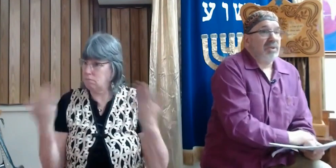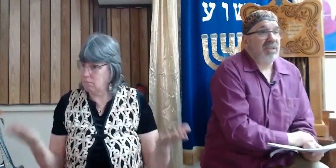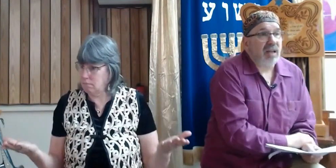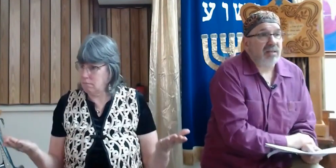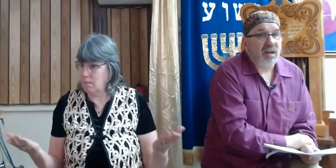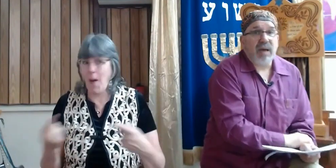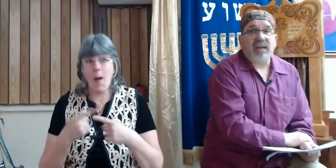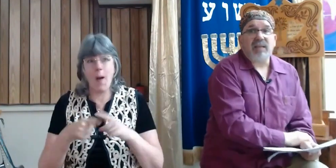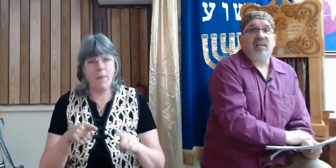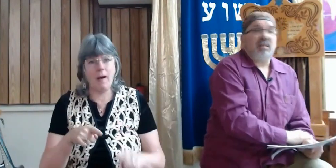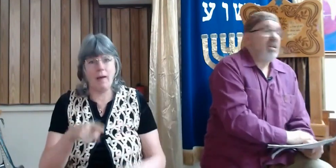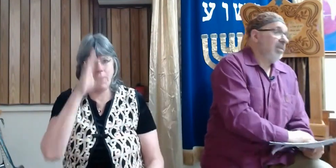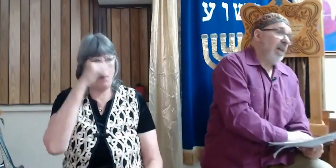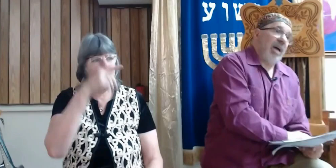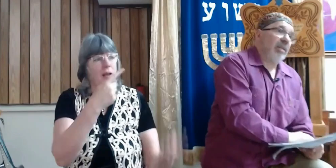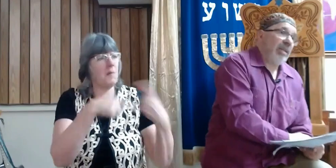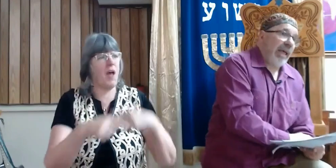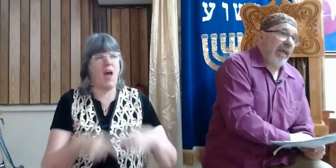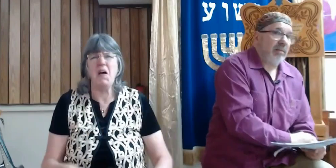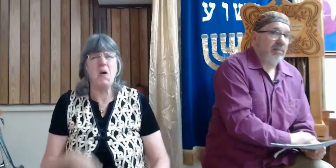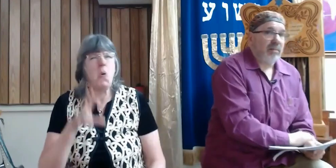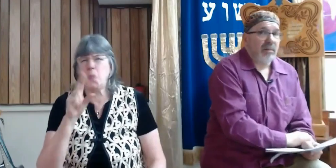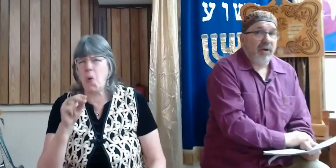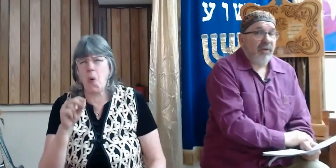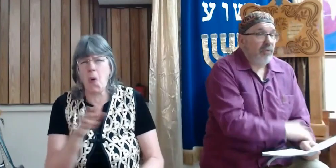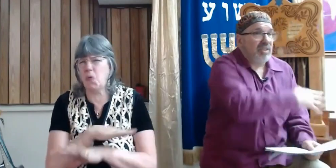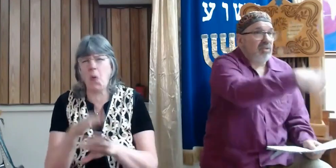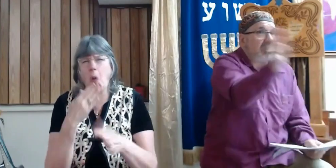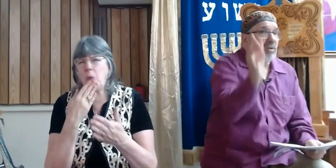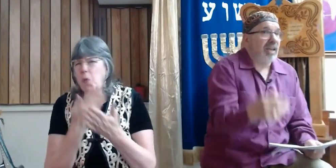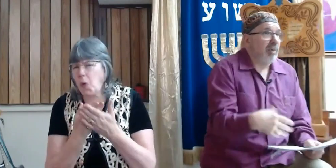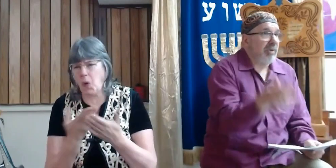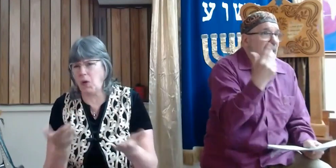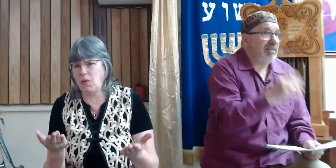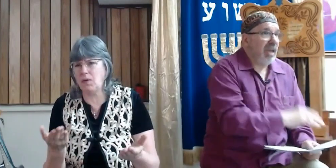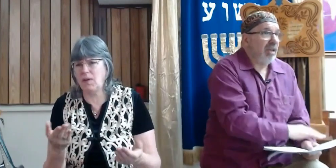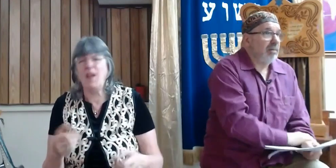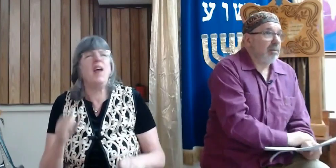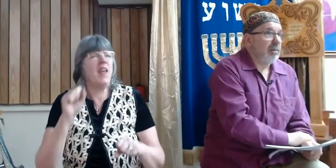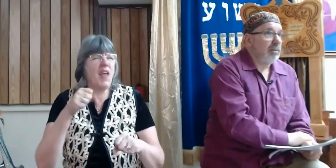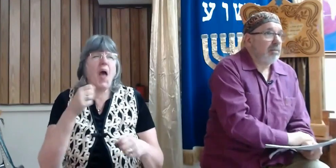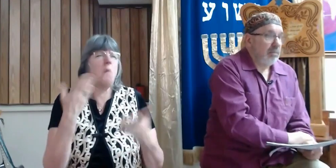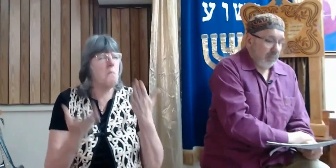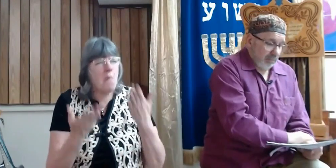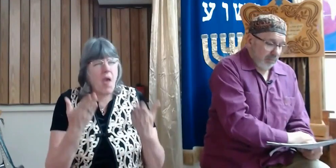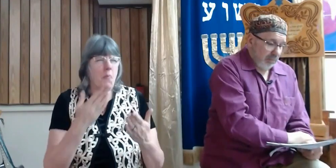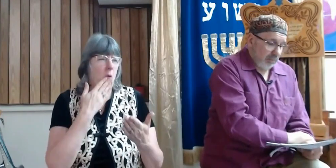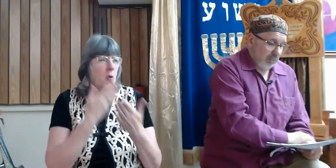But the scouts come back and say, it's not a good land. Of course it's a good land, but we can't take it.